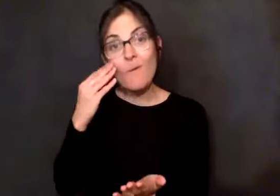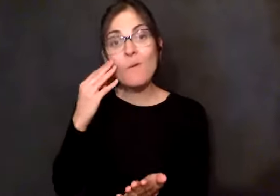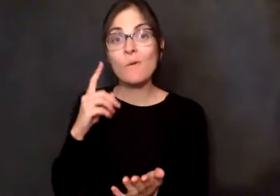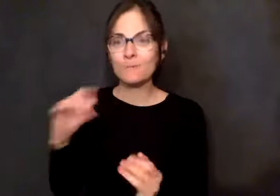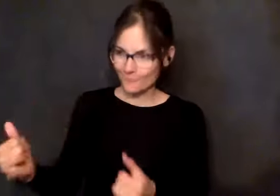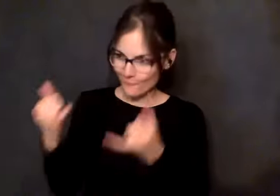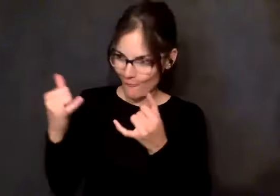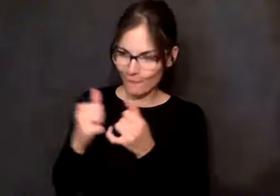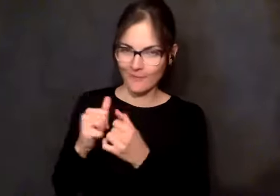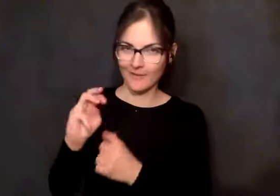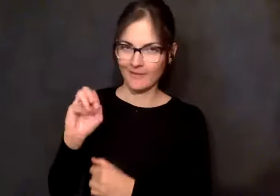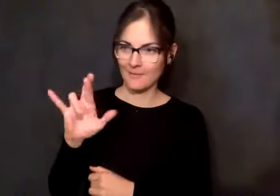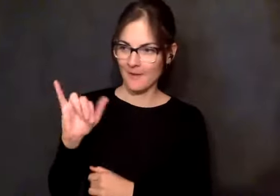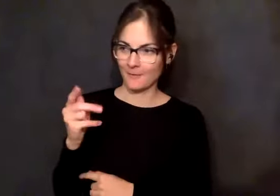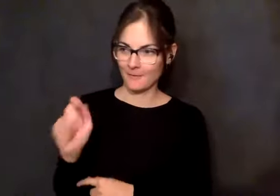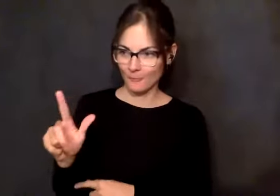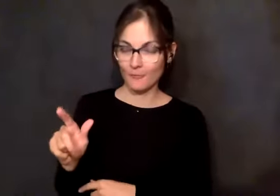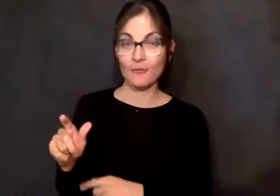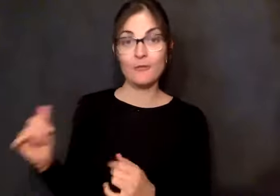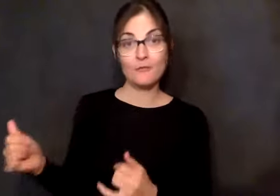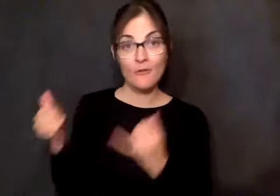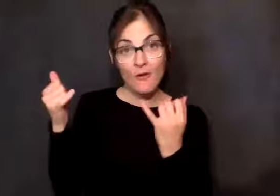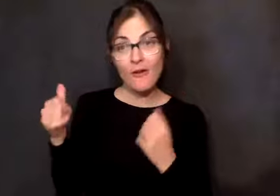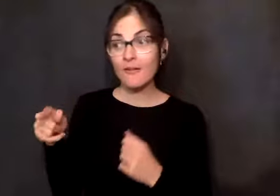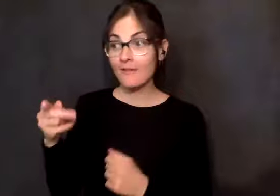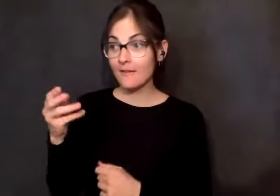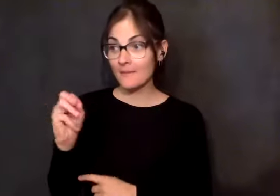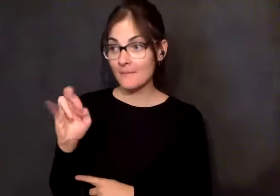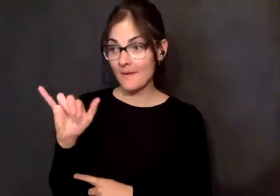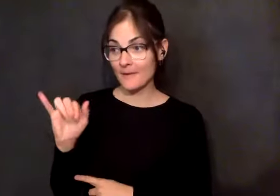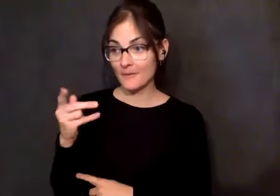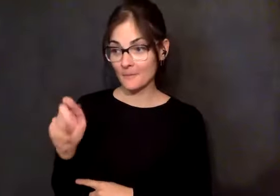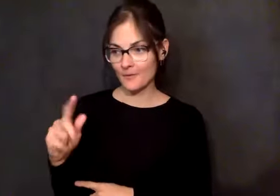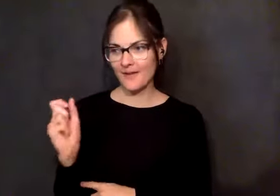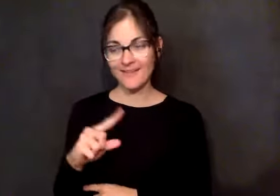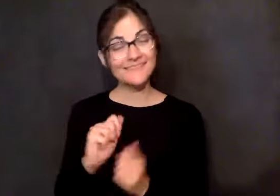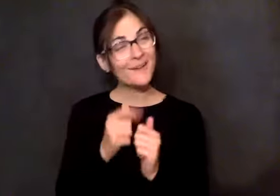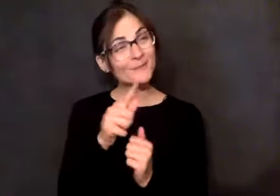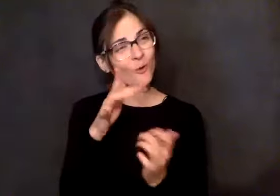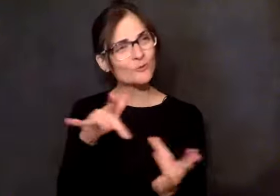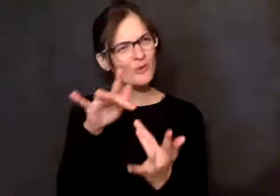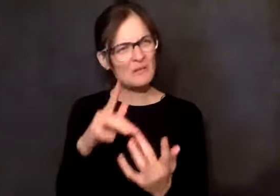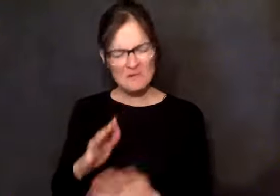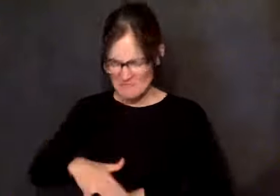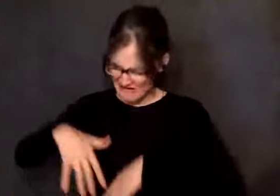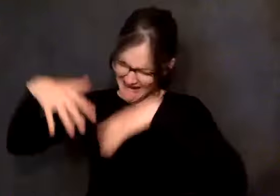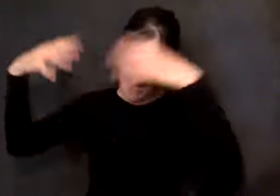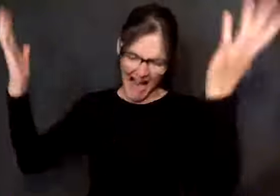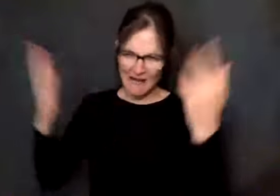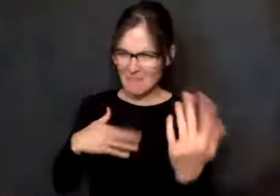I'm telling her all about this trip. Remember the whole goal, the spiritual aim, like it says in Tradition 6, lest things divert us from our